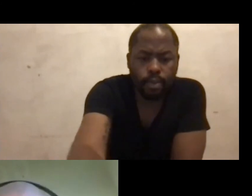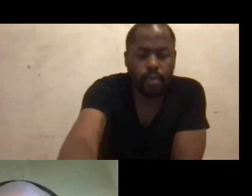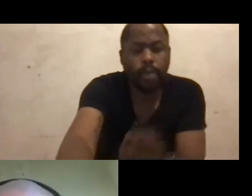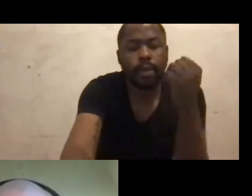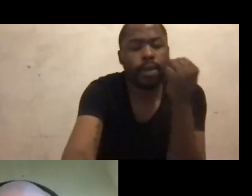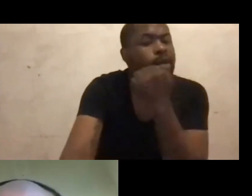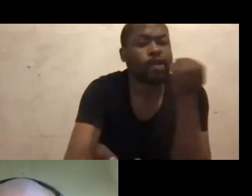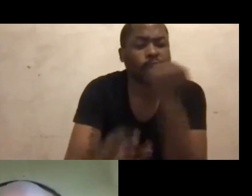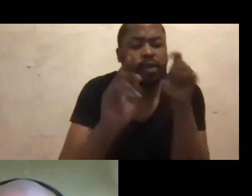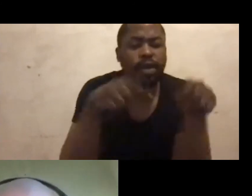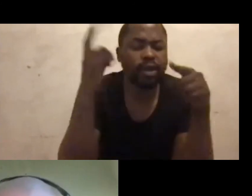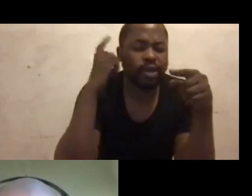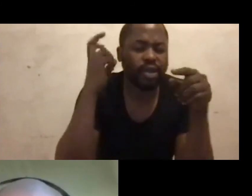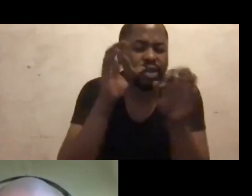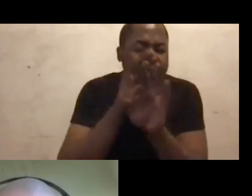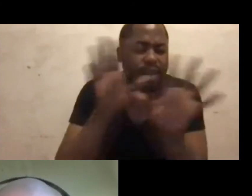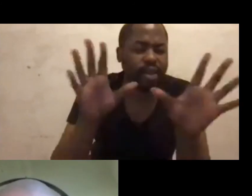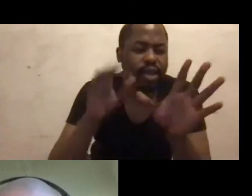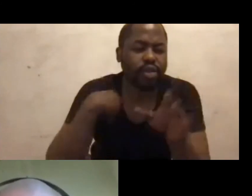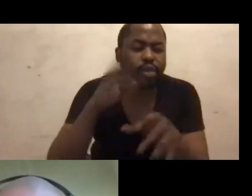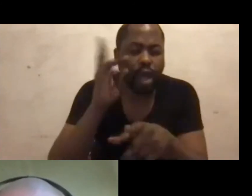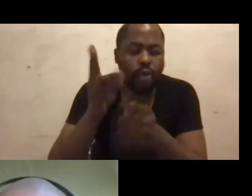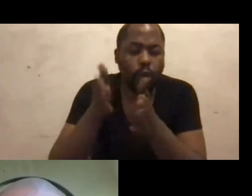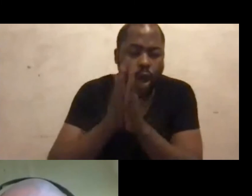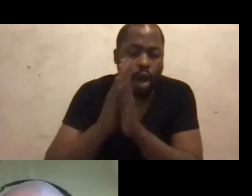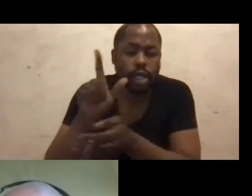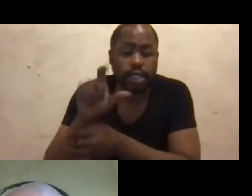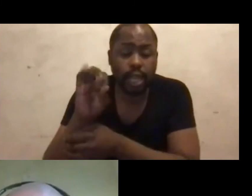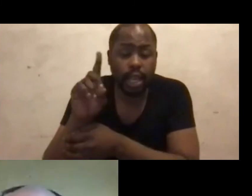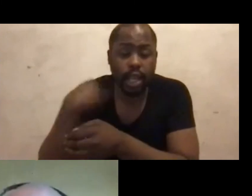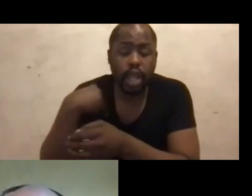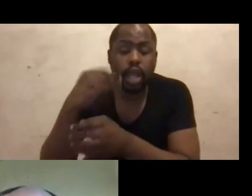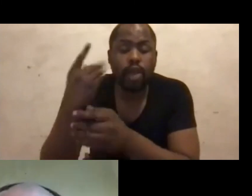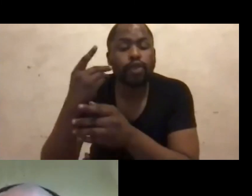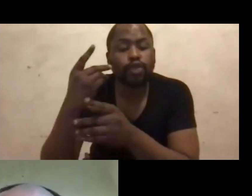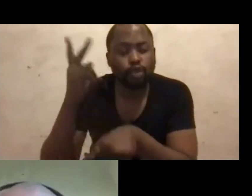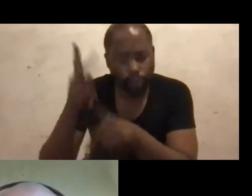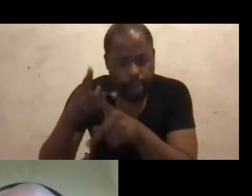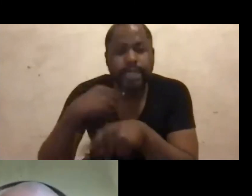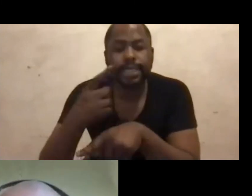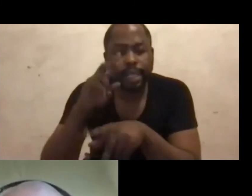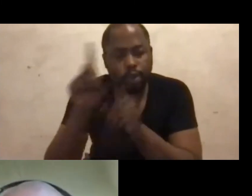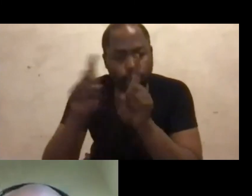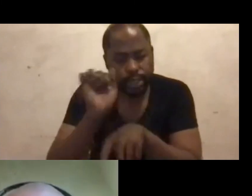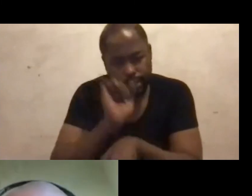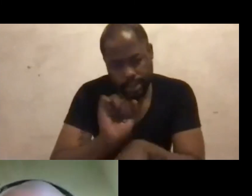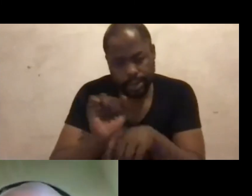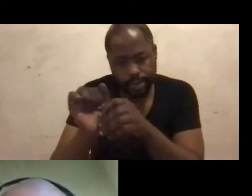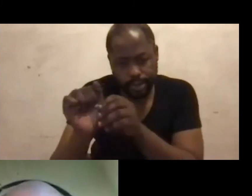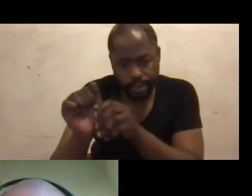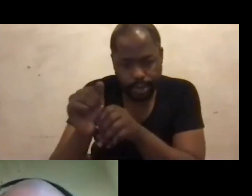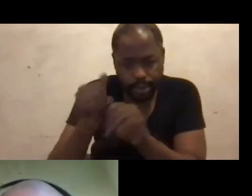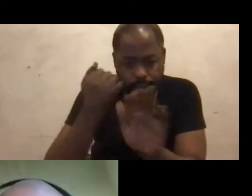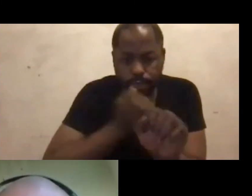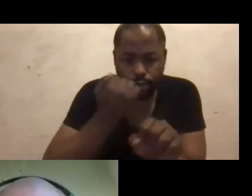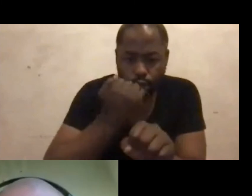big. We need to start demanding. Because one of the issues I have is why is it currently that we have the white paper,